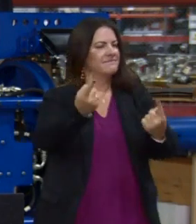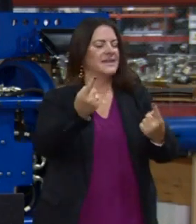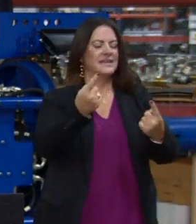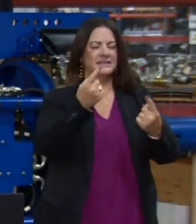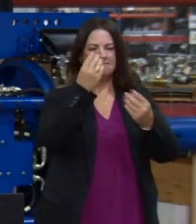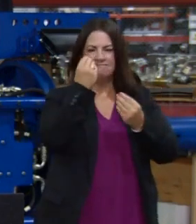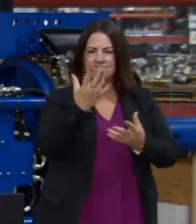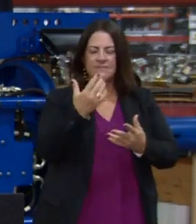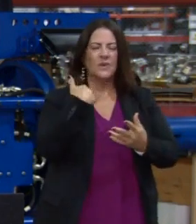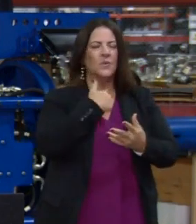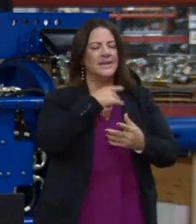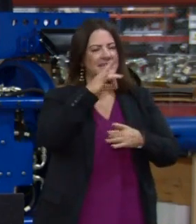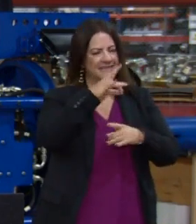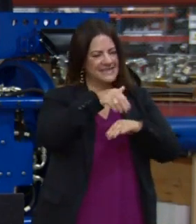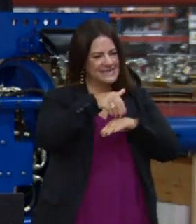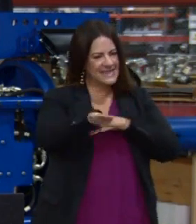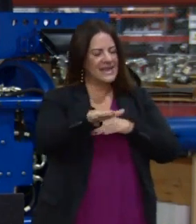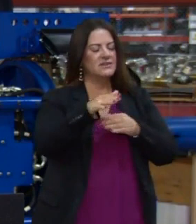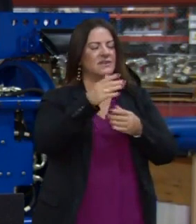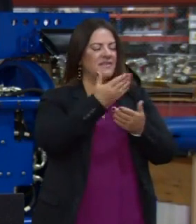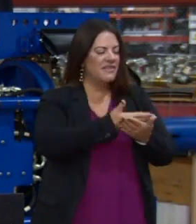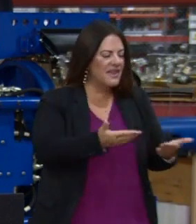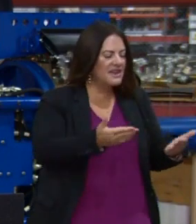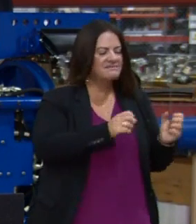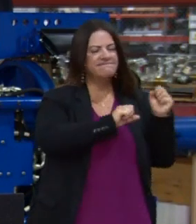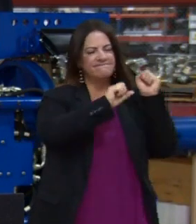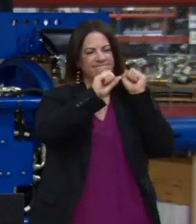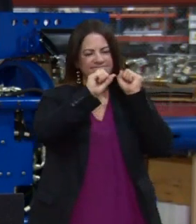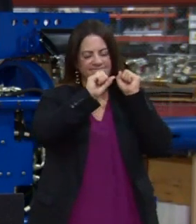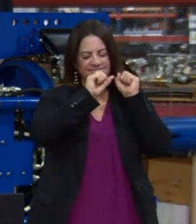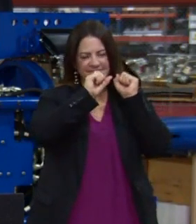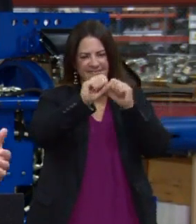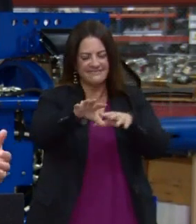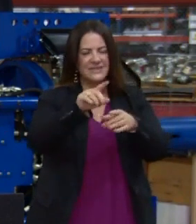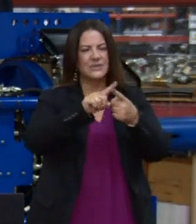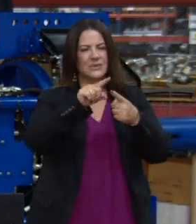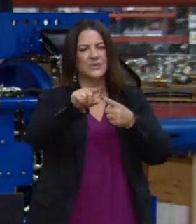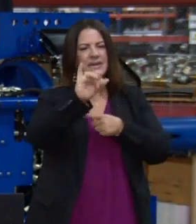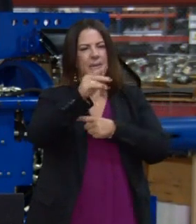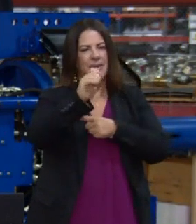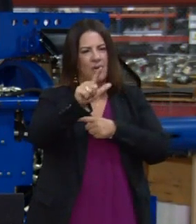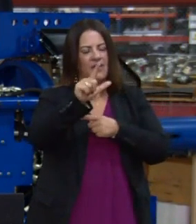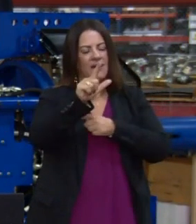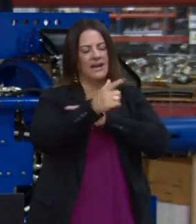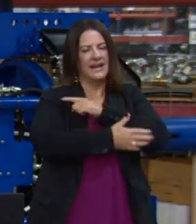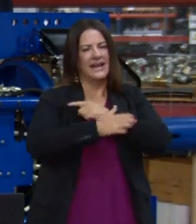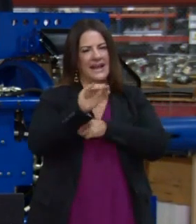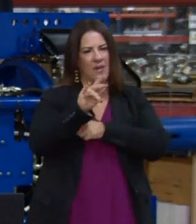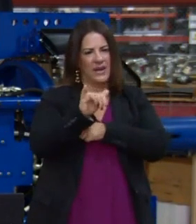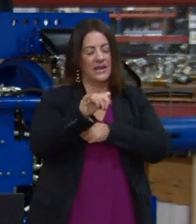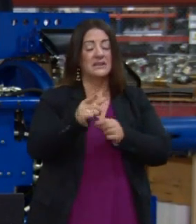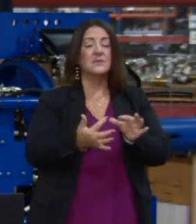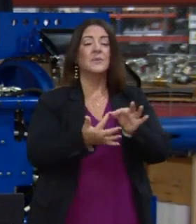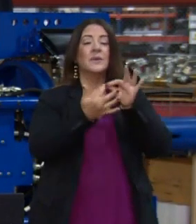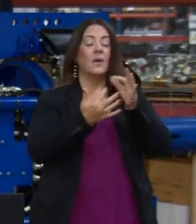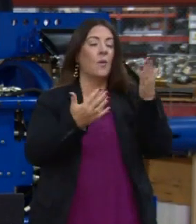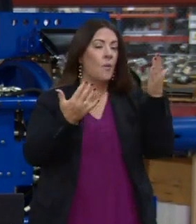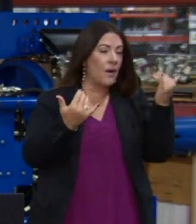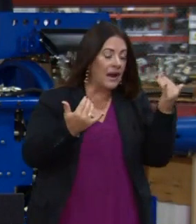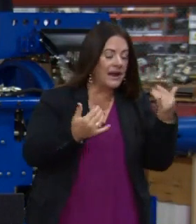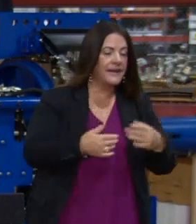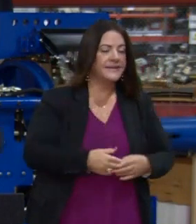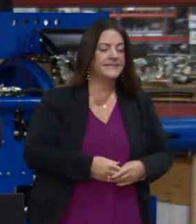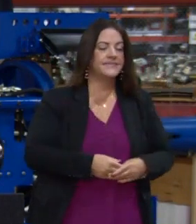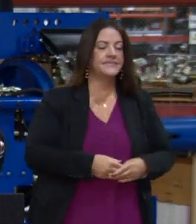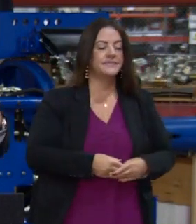additional resources down into Imperial County. Imperial County is unique in this respect. We have